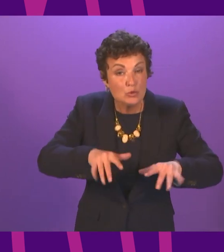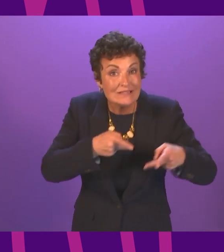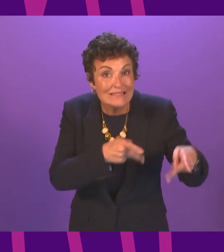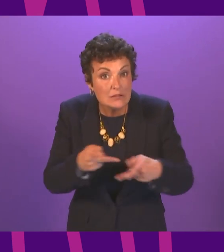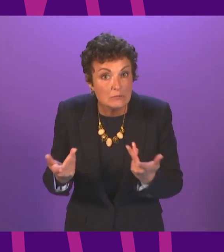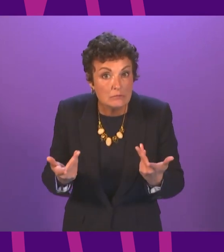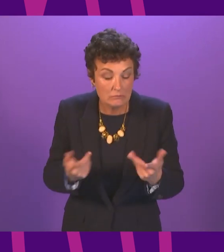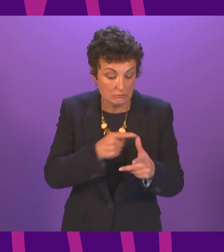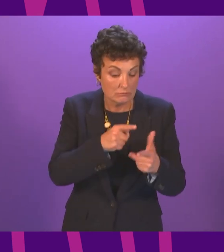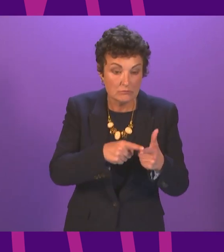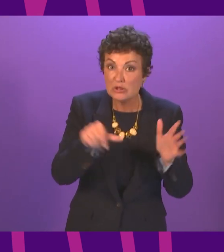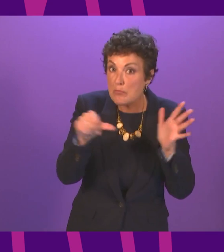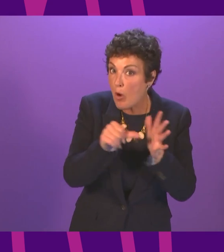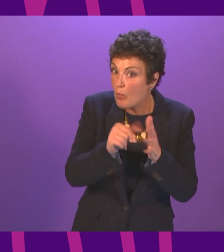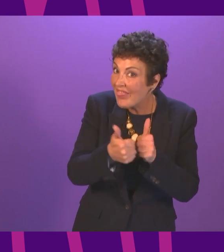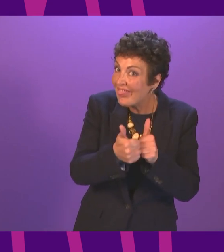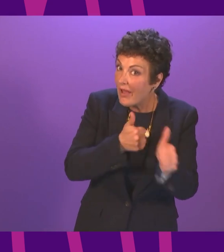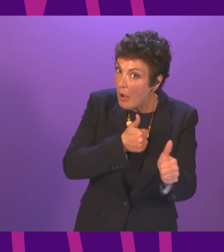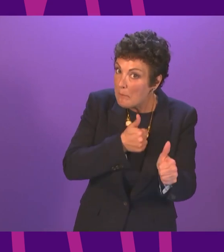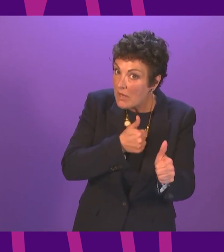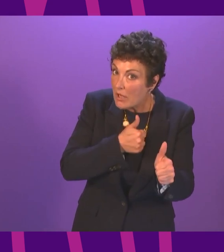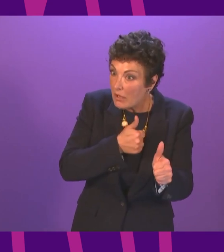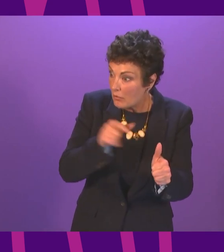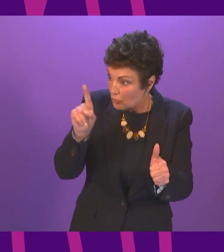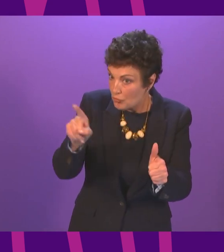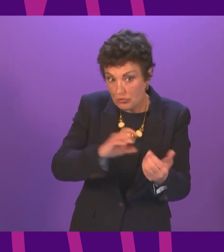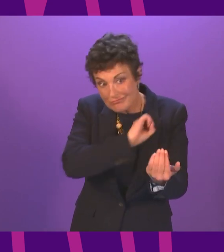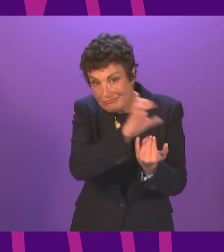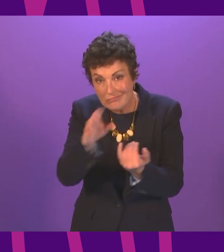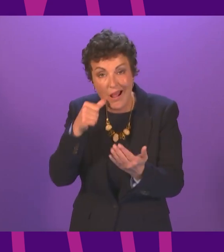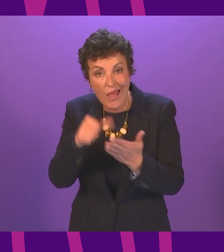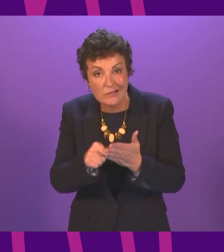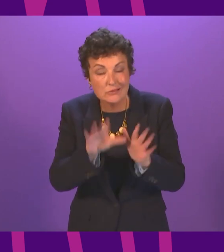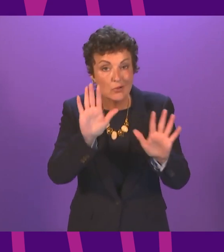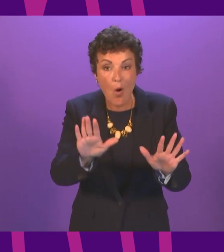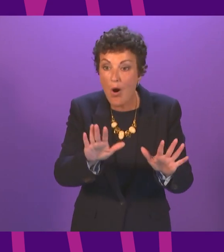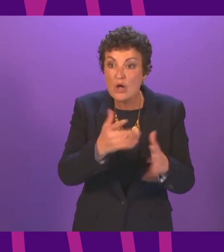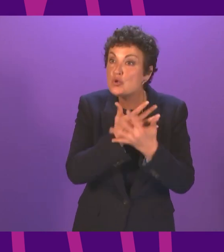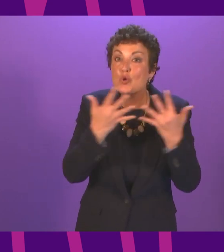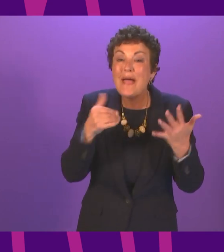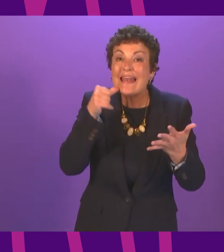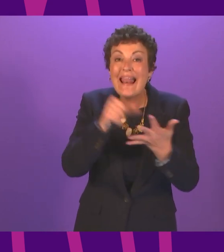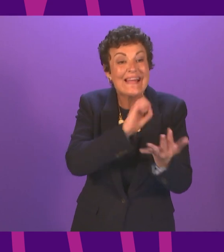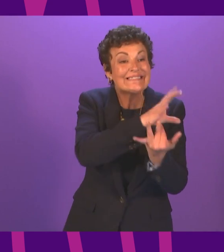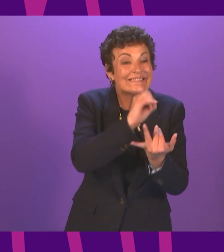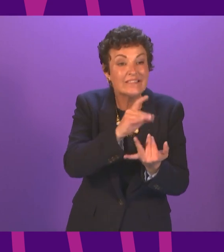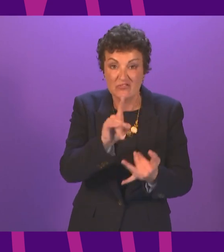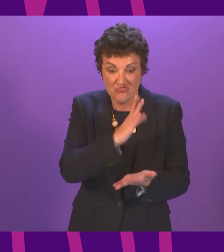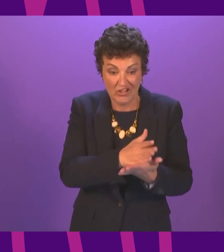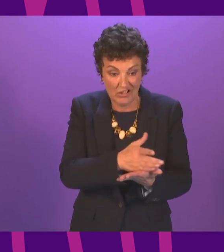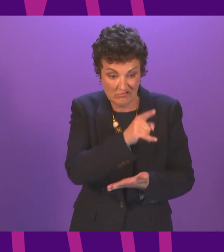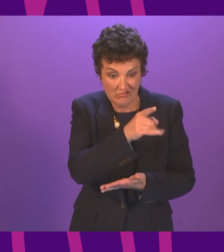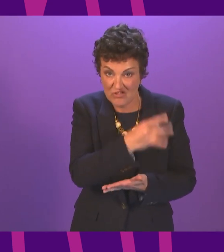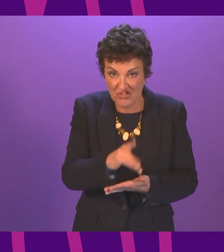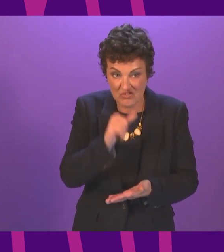Is there a problem with the company that has been contracted to dispatch the letters? Are too many letters going out to addresses which are no longer relevant because